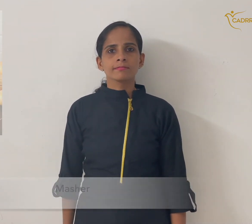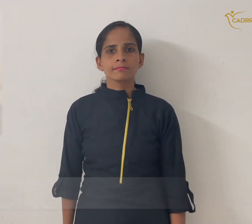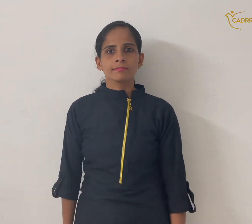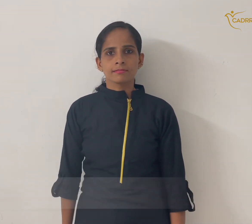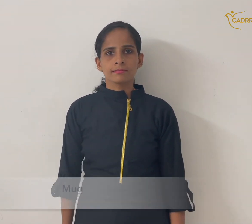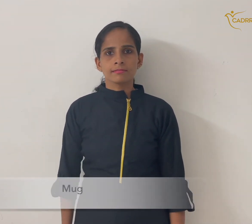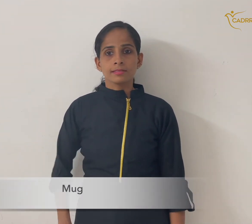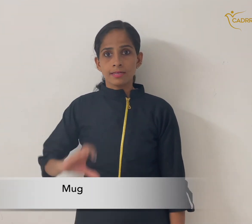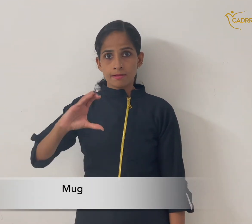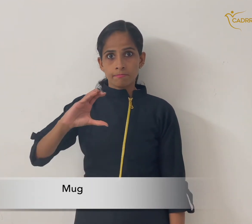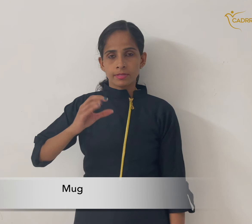mug